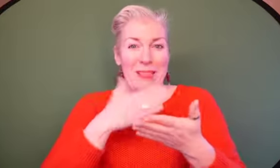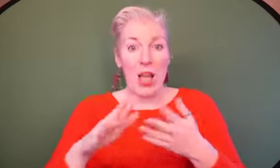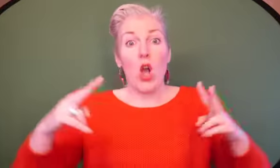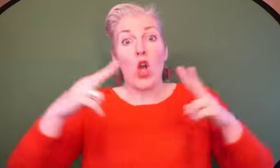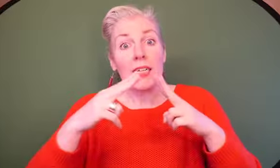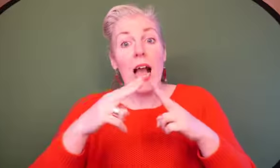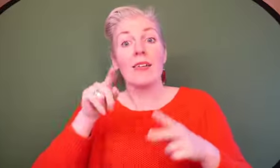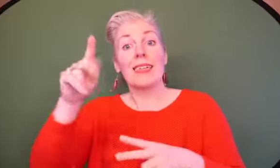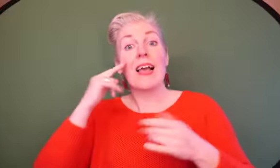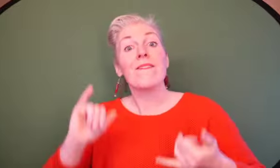Okay, let's get